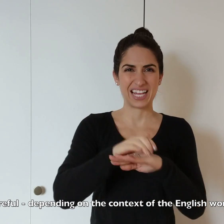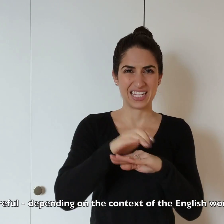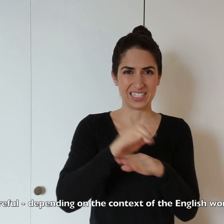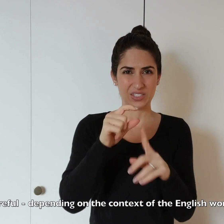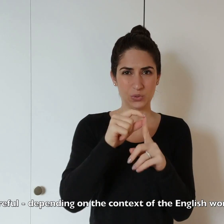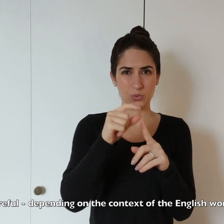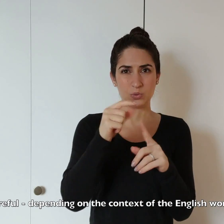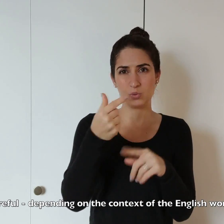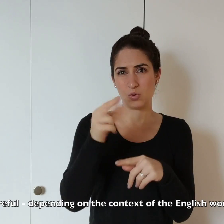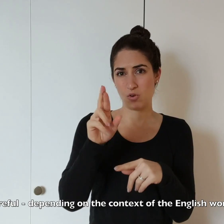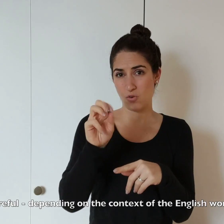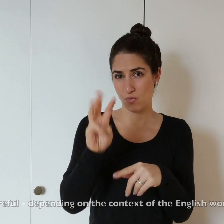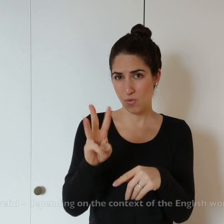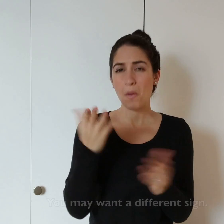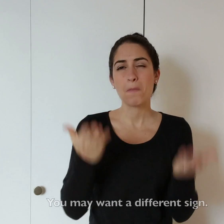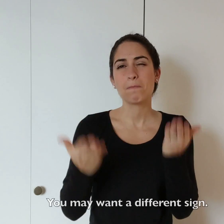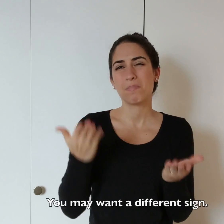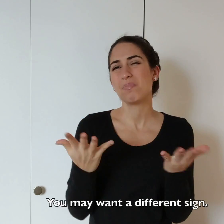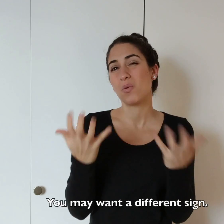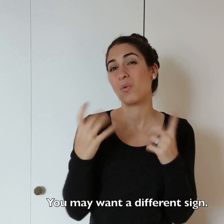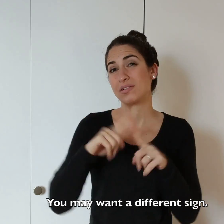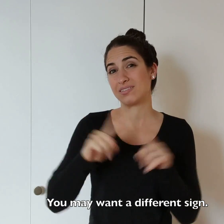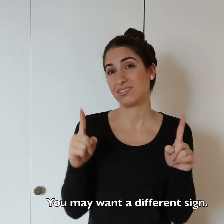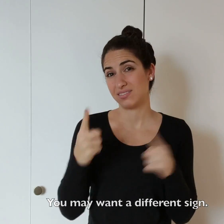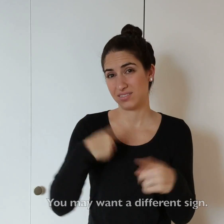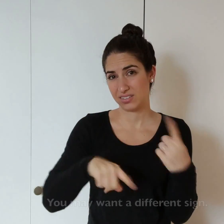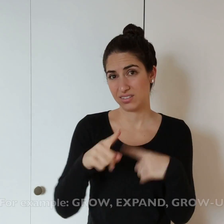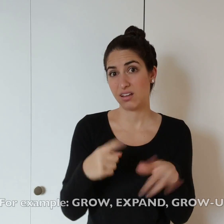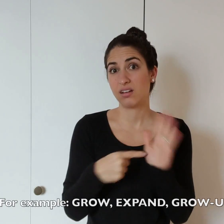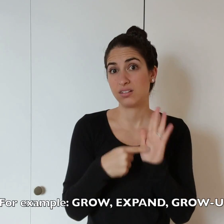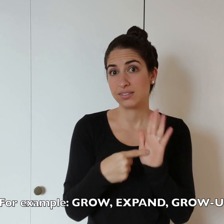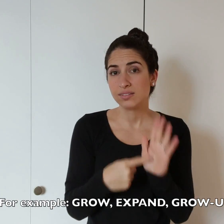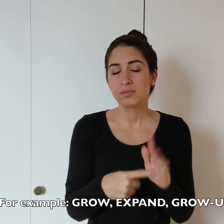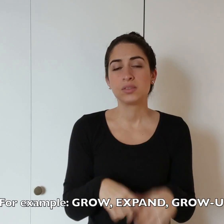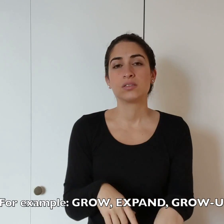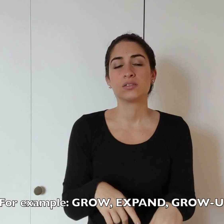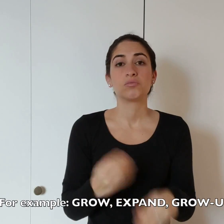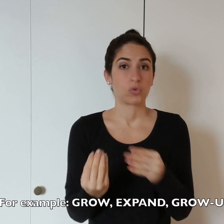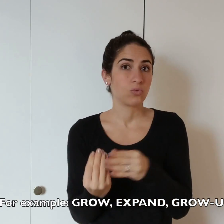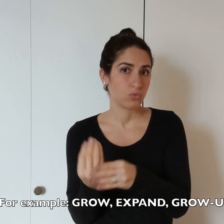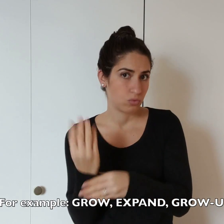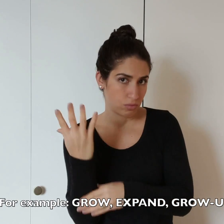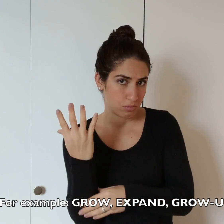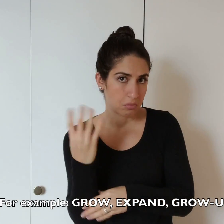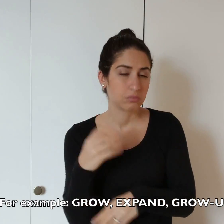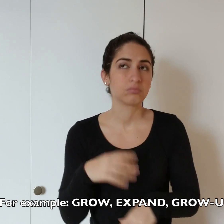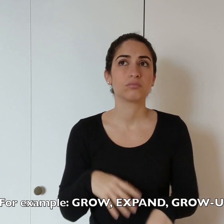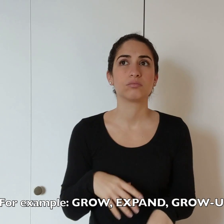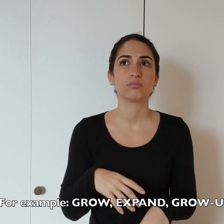um, the English word grow, you may want a different sign. For example, there's grow like that,